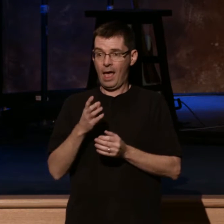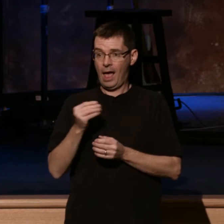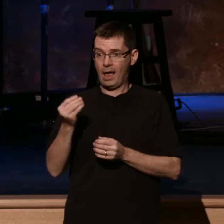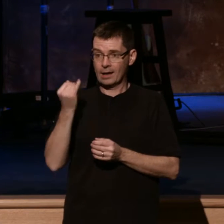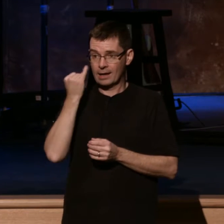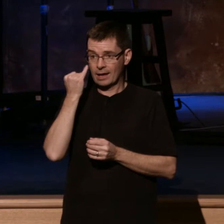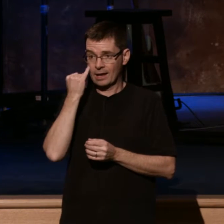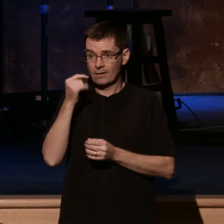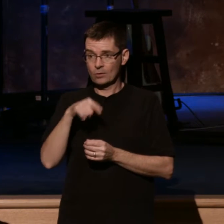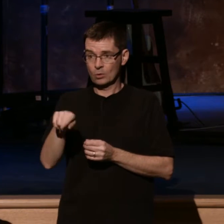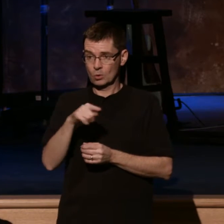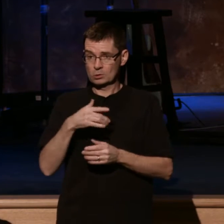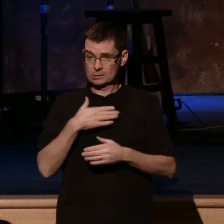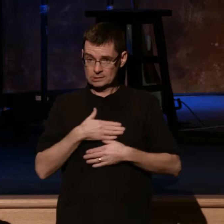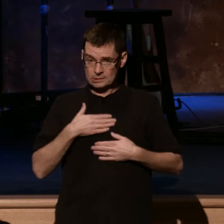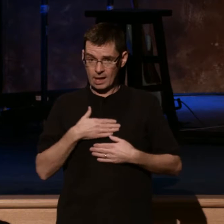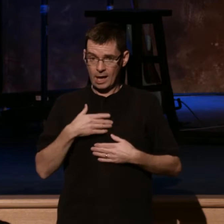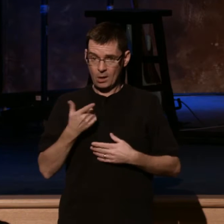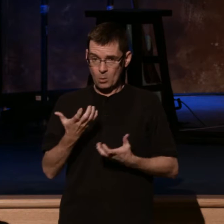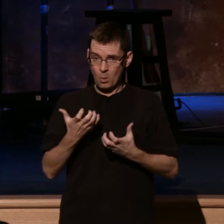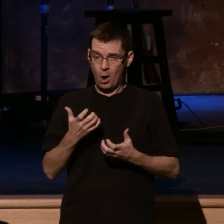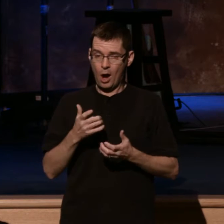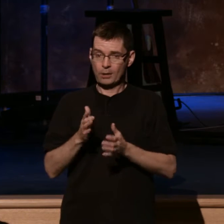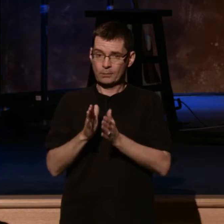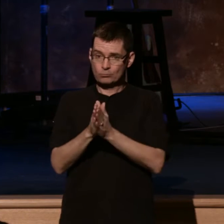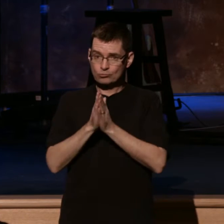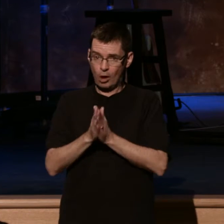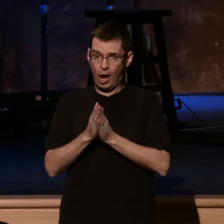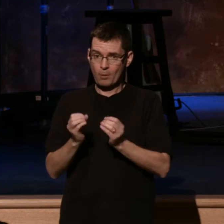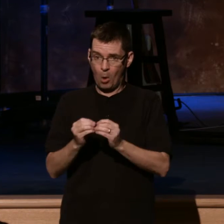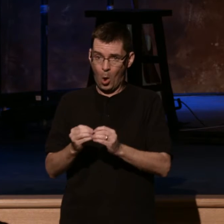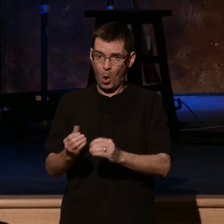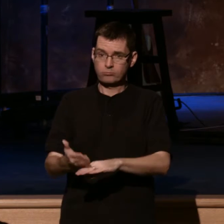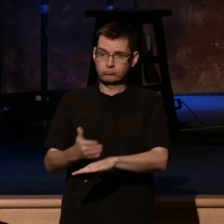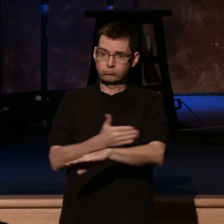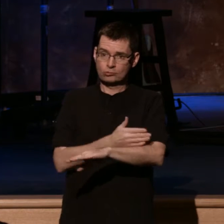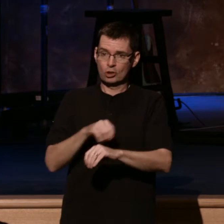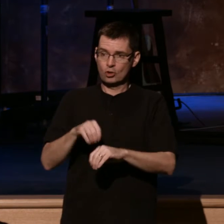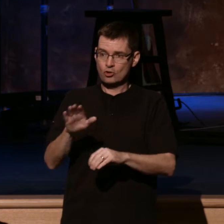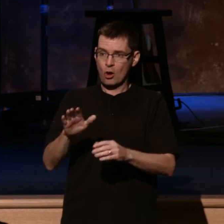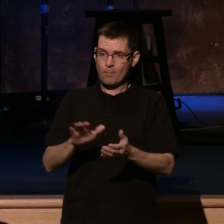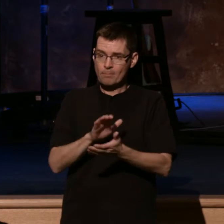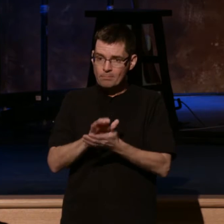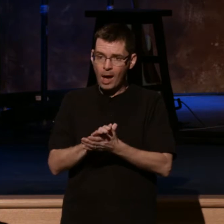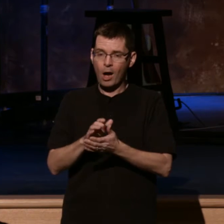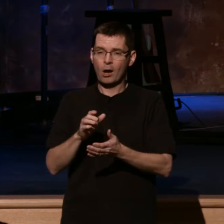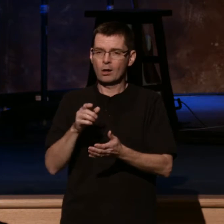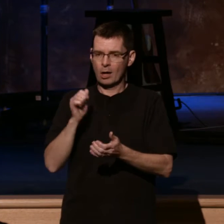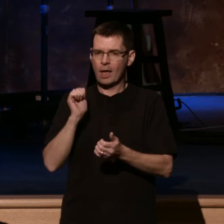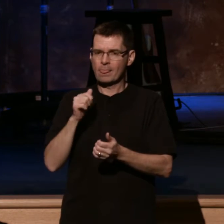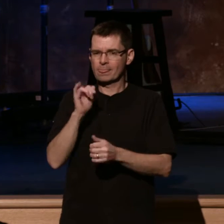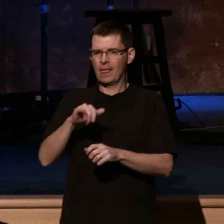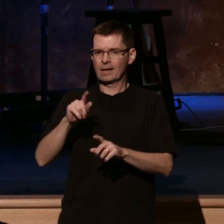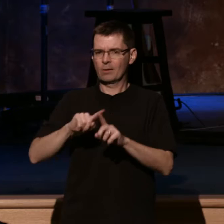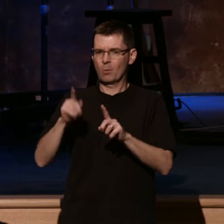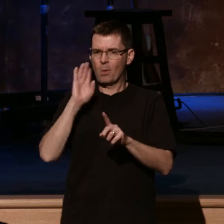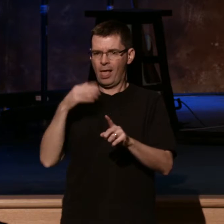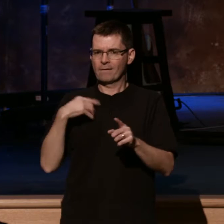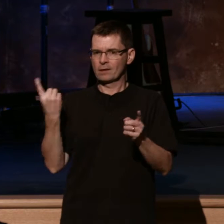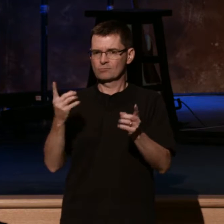to be a man of prayer in your family and your marriage, it's just a practical message about how we can do that more effectively. And then I want to mention one last